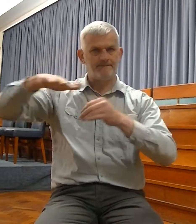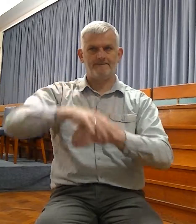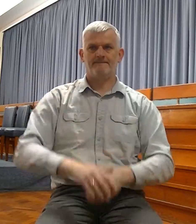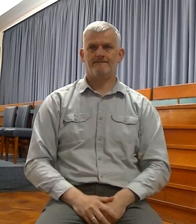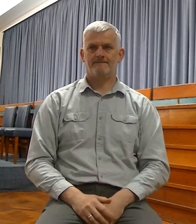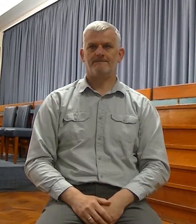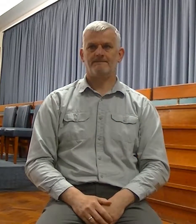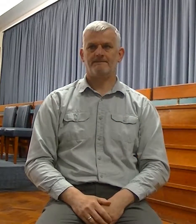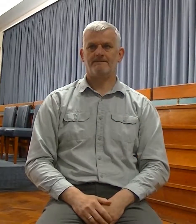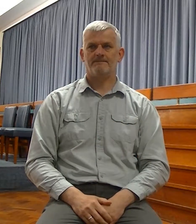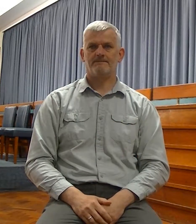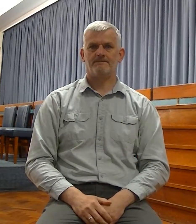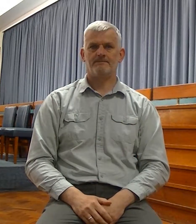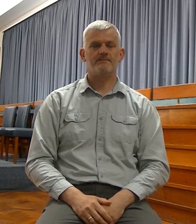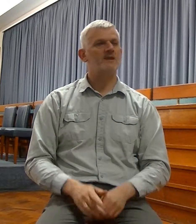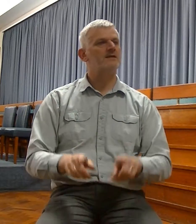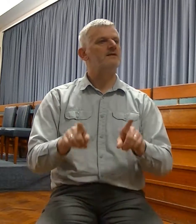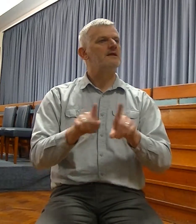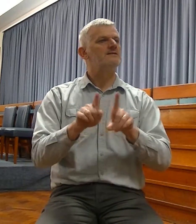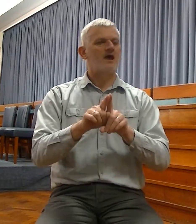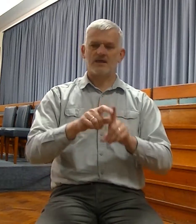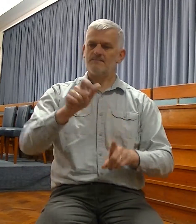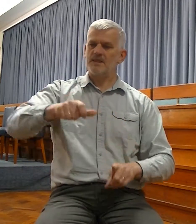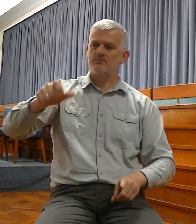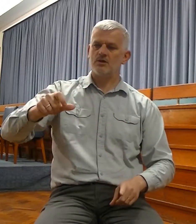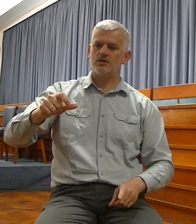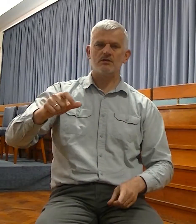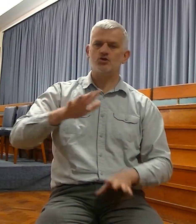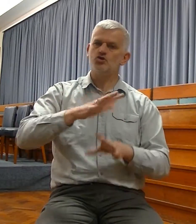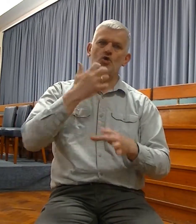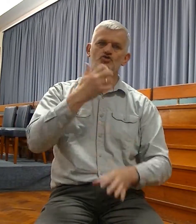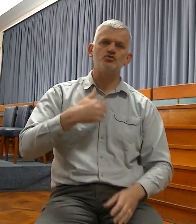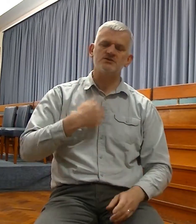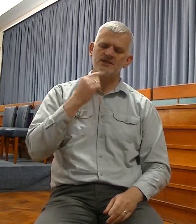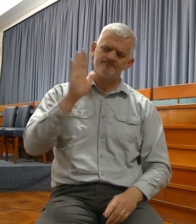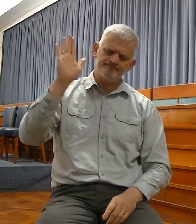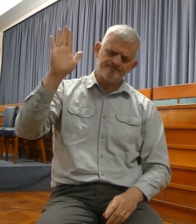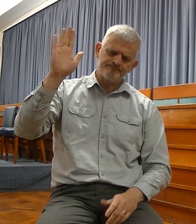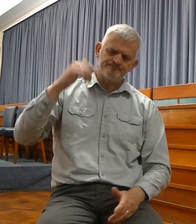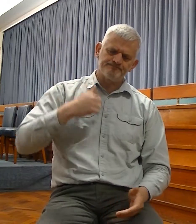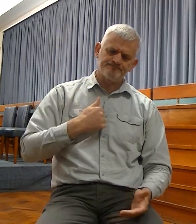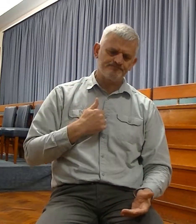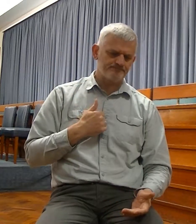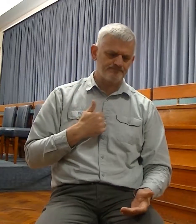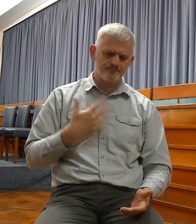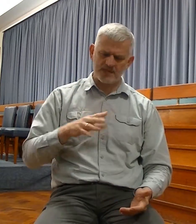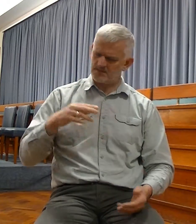entire tradition and the beliefs of our fathers and our culture is nothing but lies and vanity